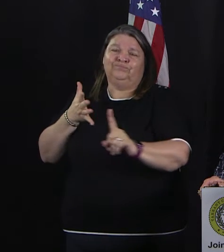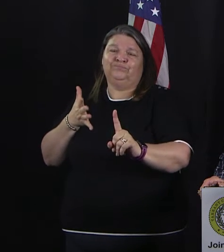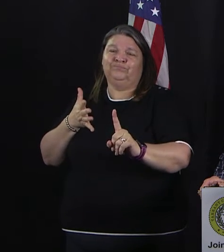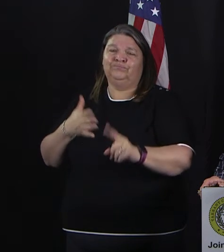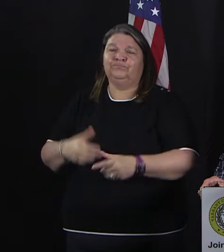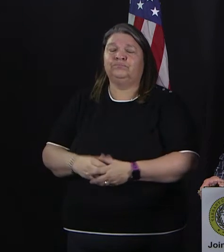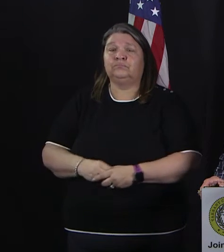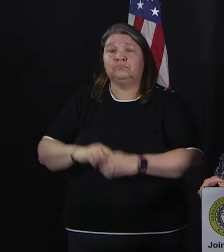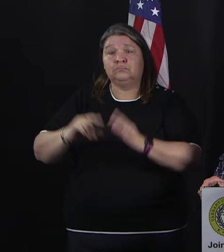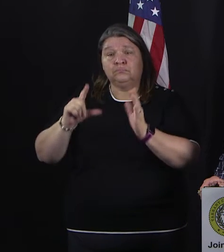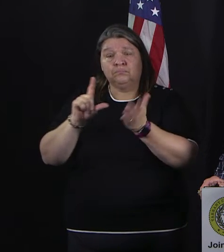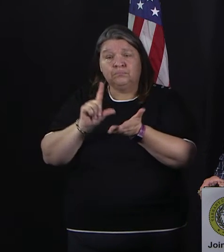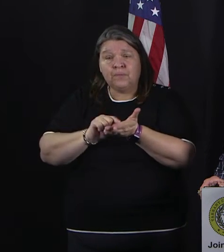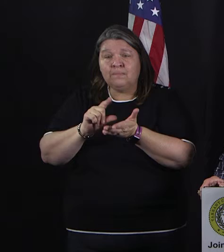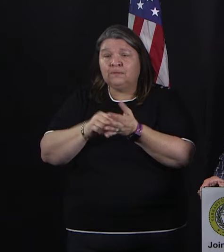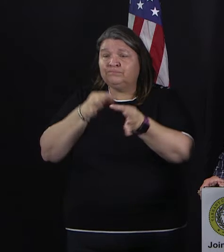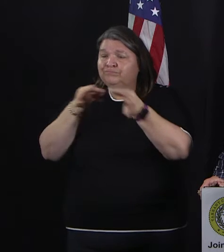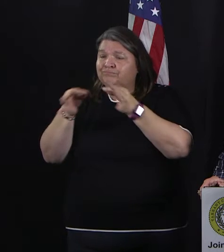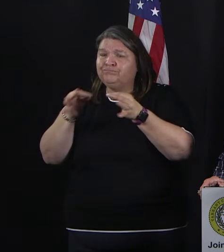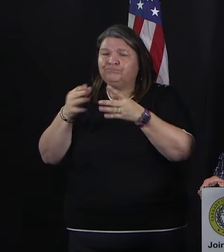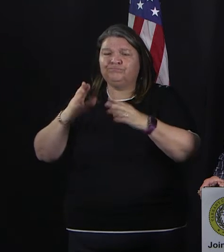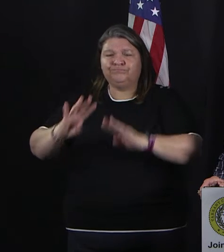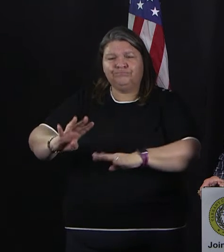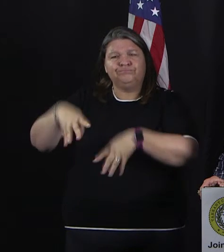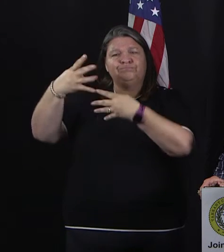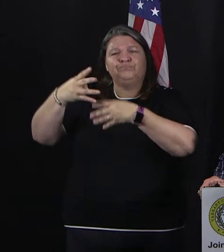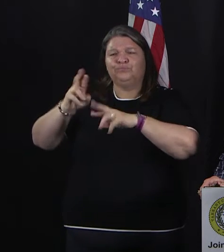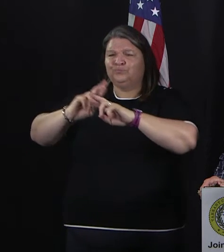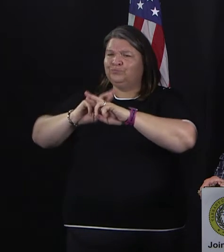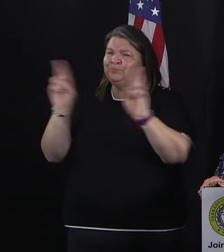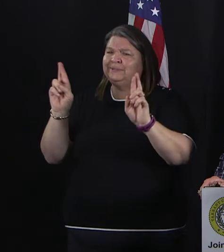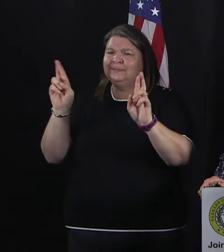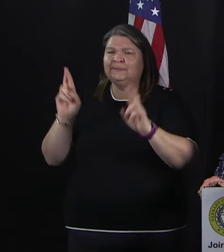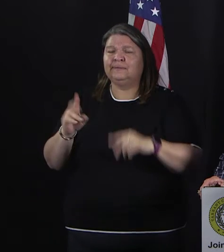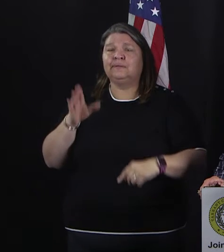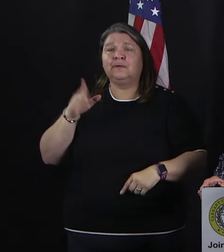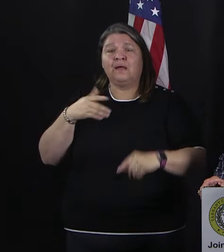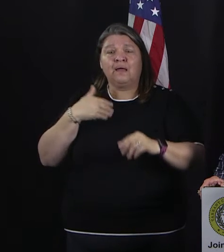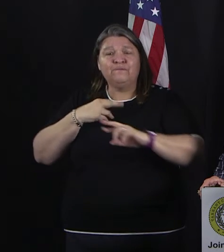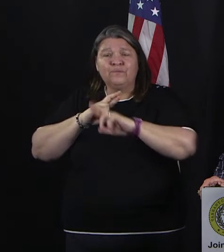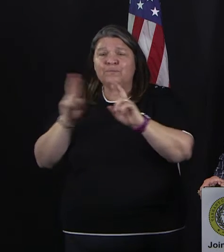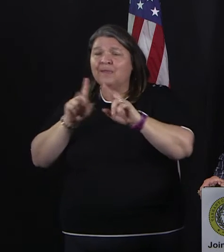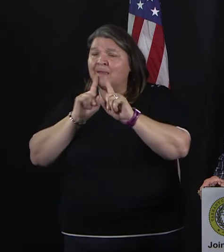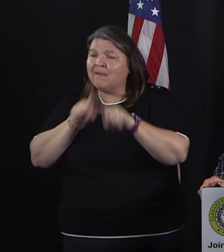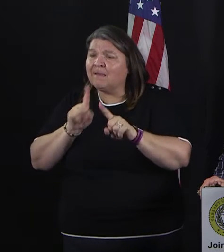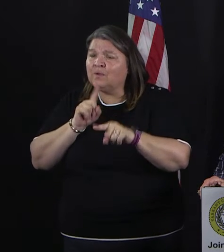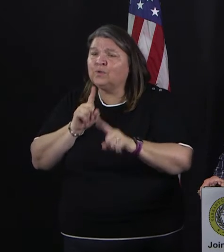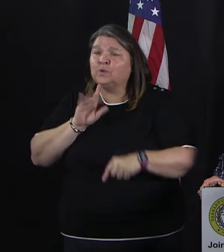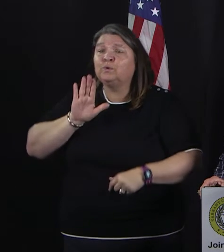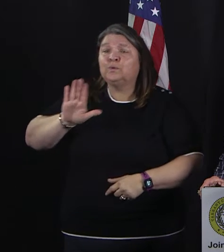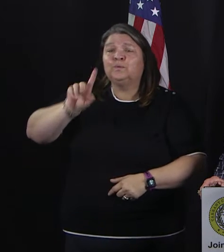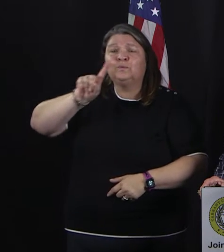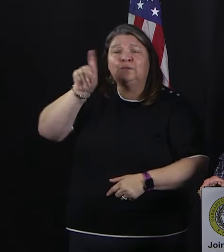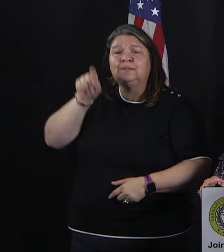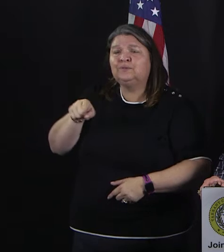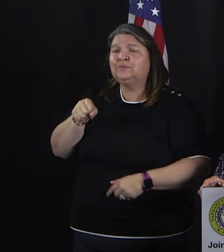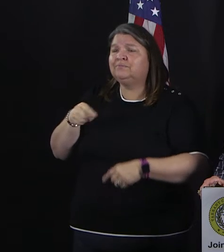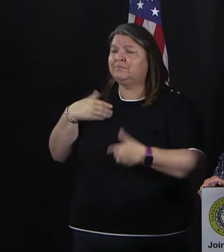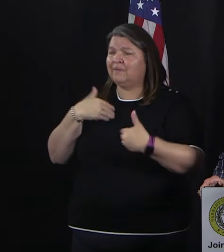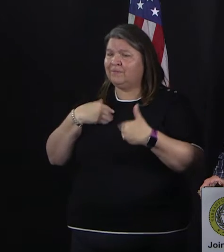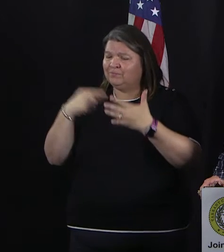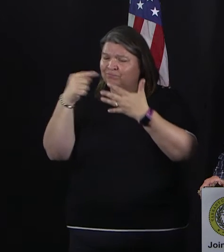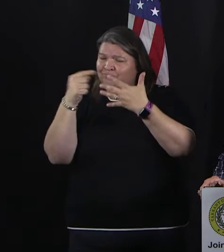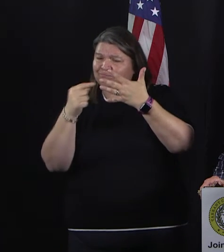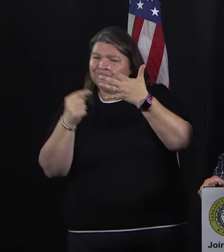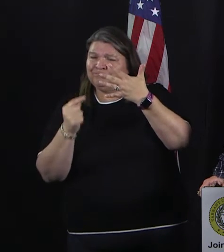and answers to questions. We know it has severe economic impact on all of us, including your city,